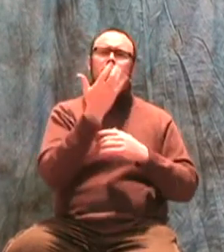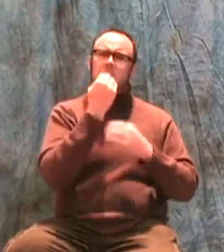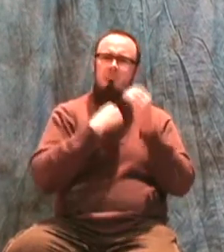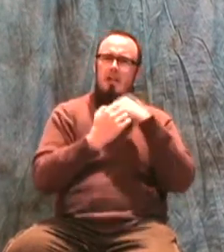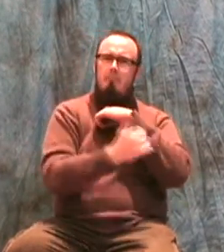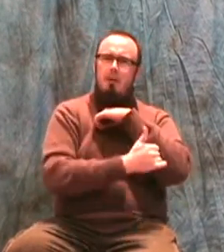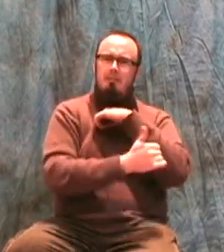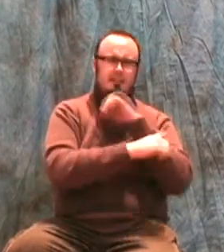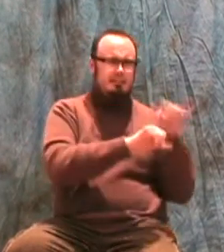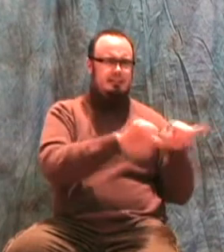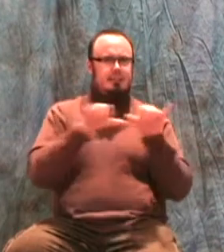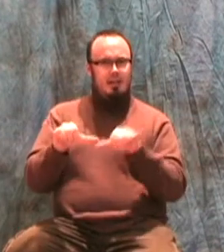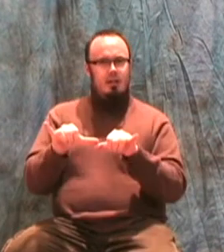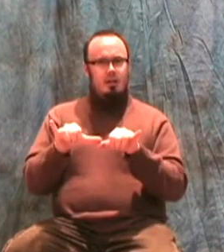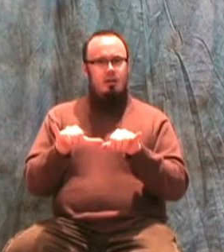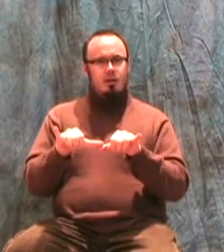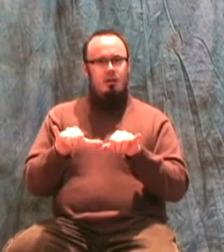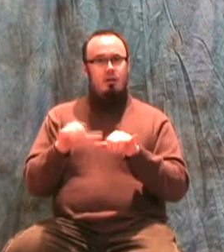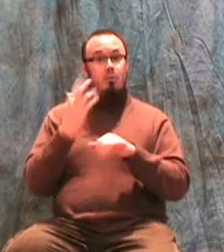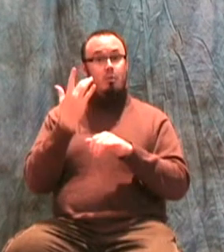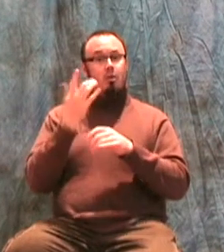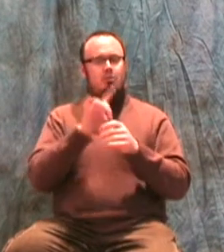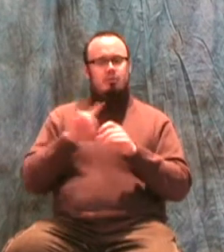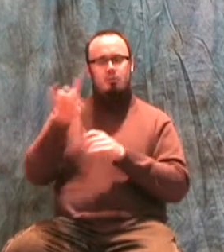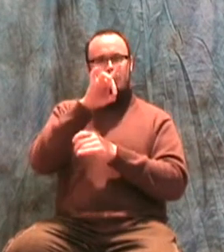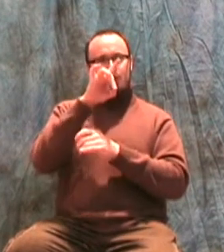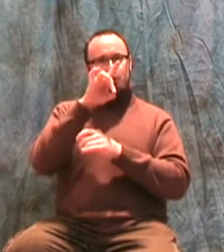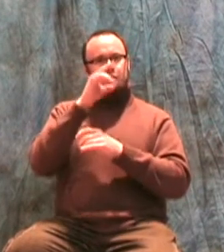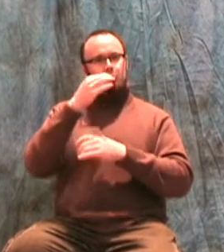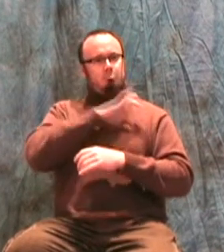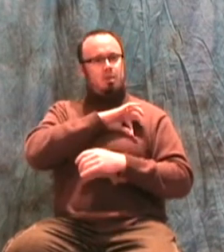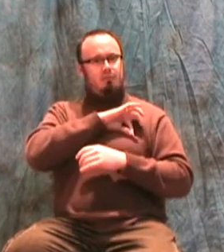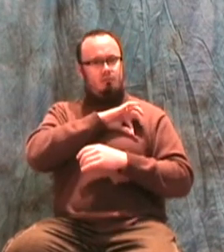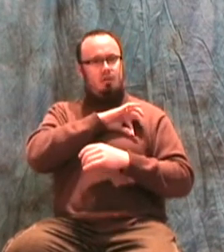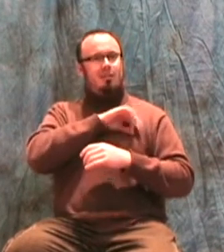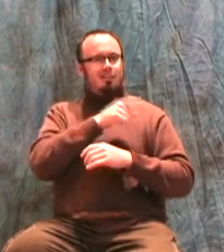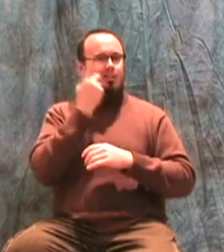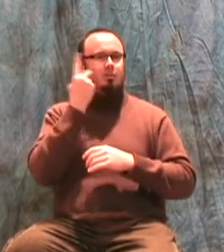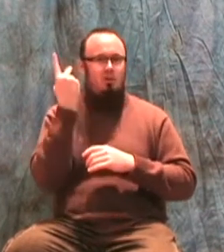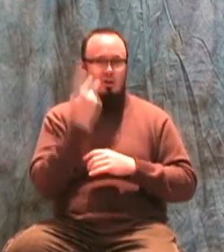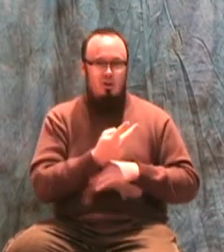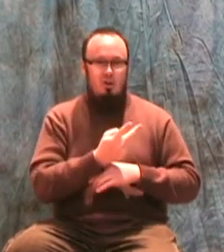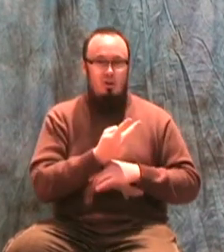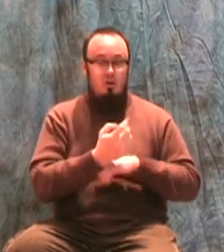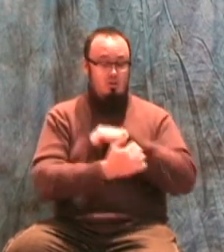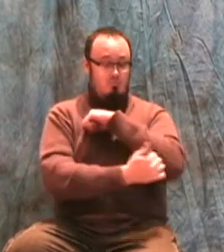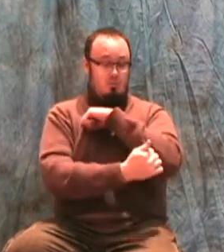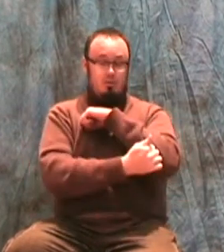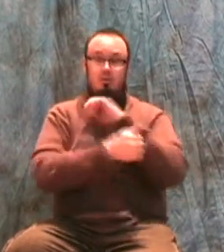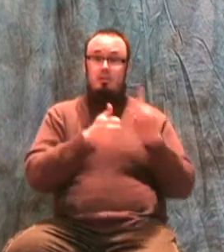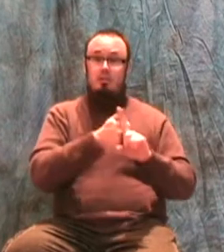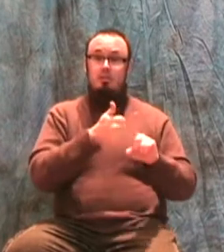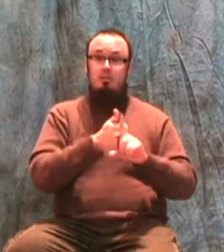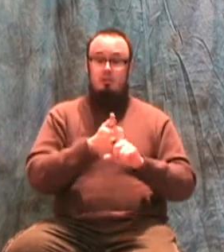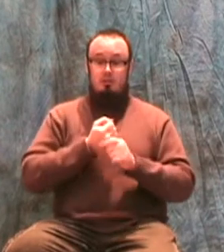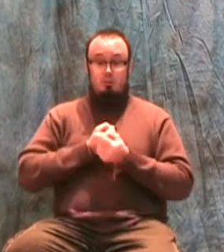He saw paths to surface to the spiritual benefit that lies beneath The matzah is an expression of humility